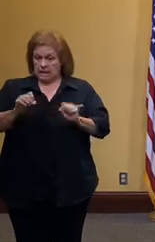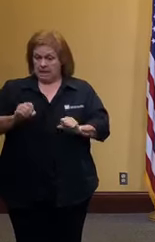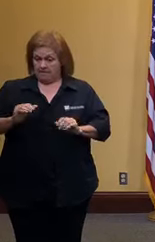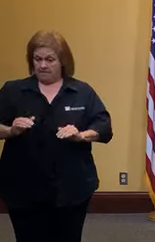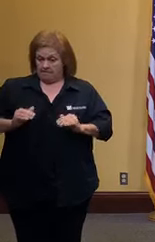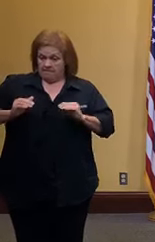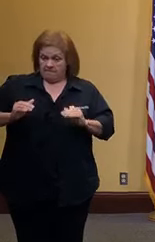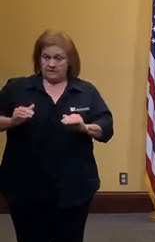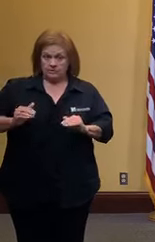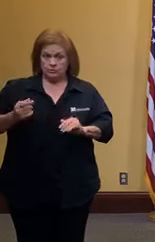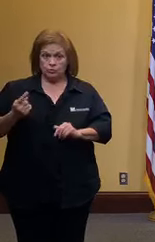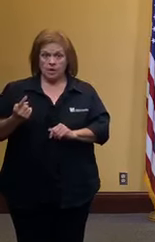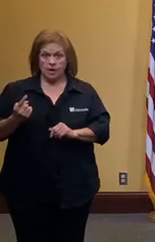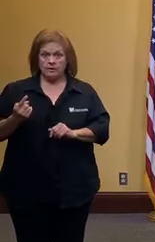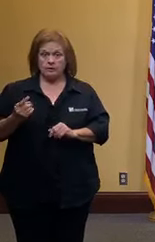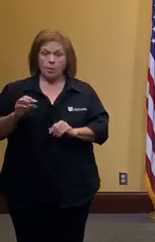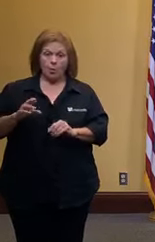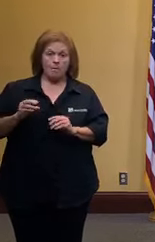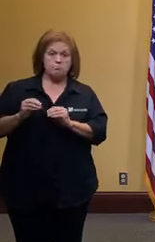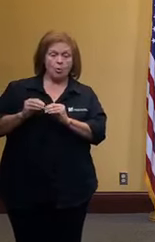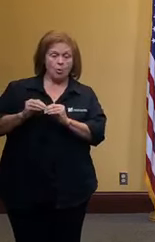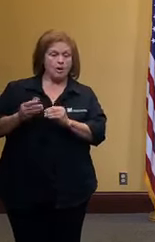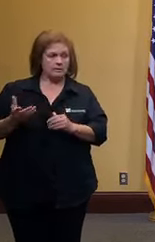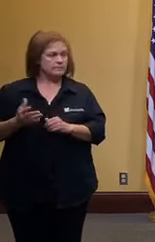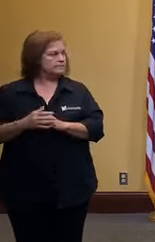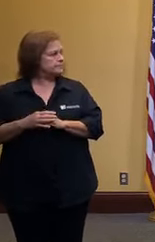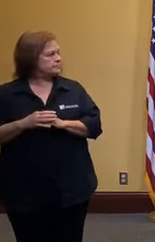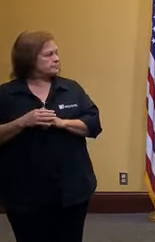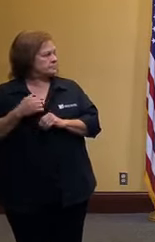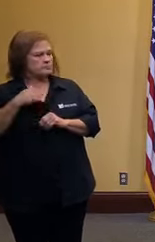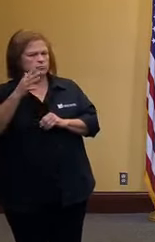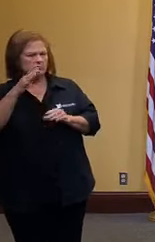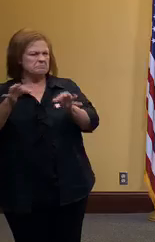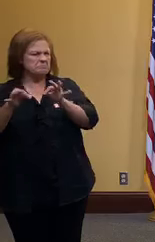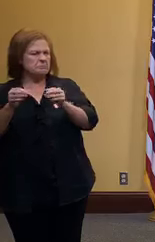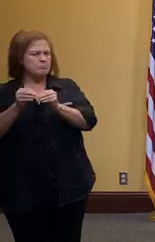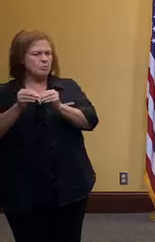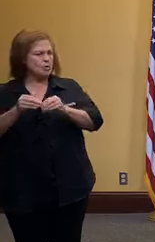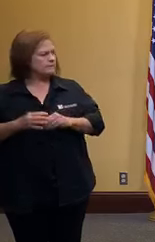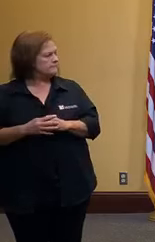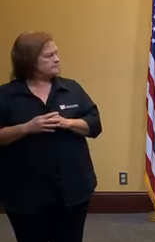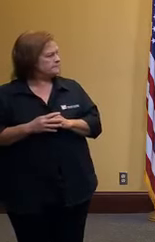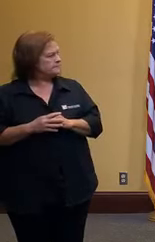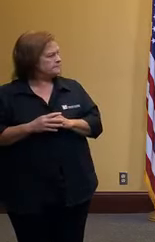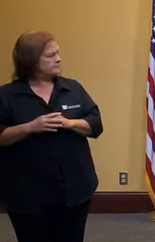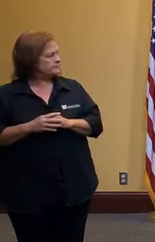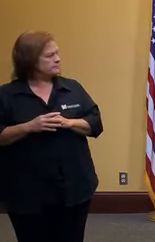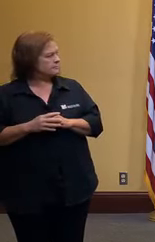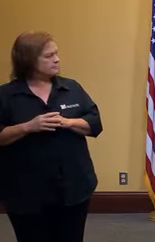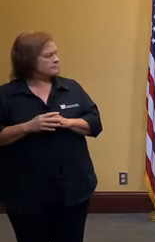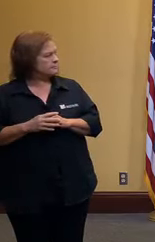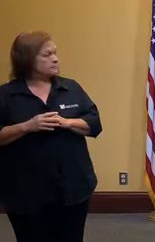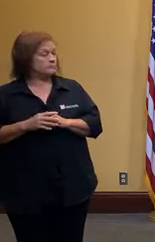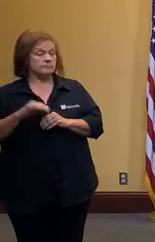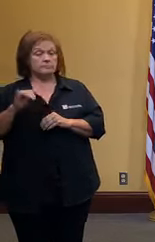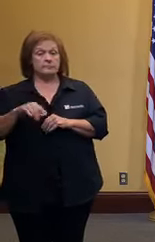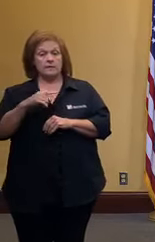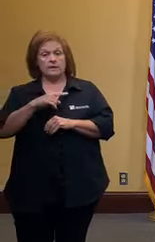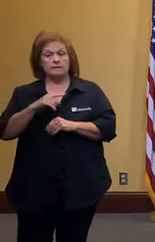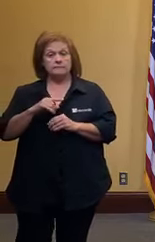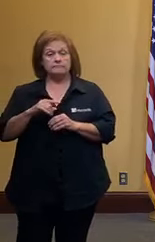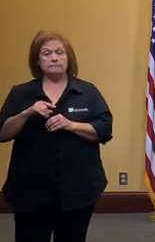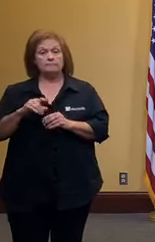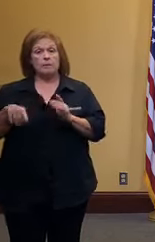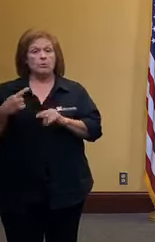and phases beyond and i'm gonna uh i'm gonna talk about each one of them individually next slide so let's talk about milestone